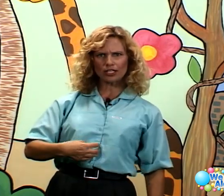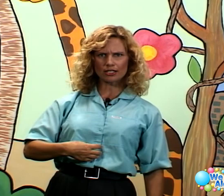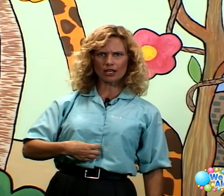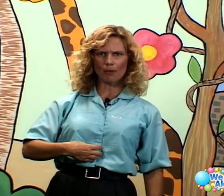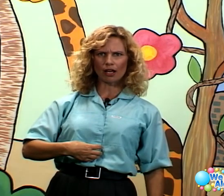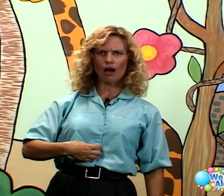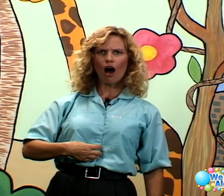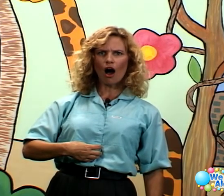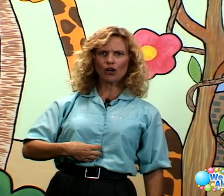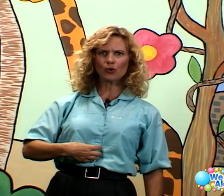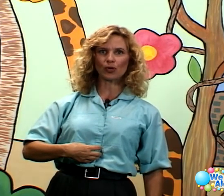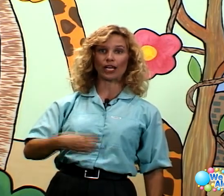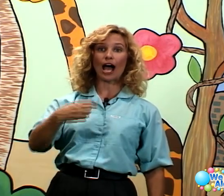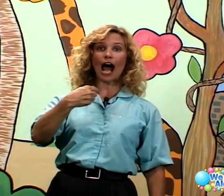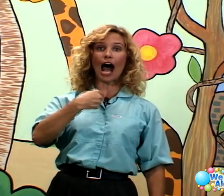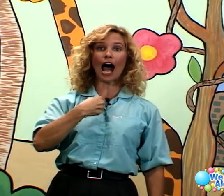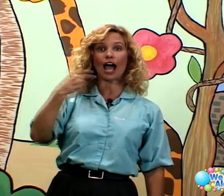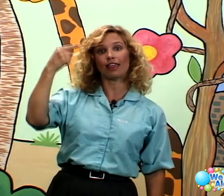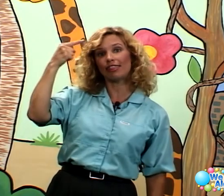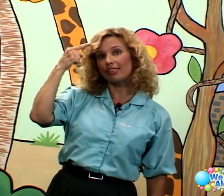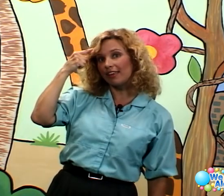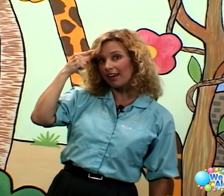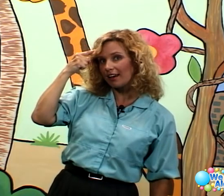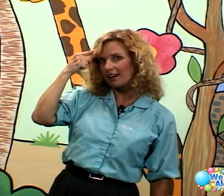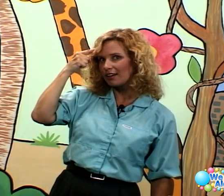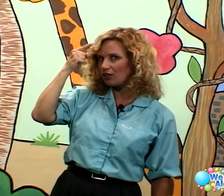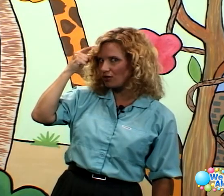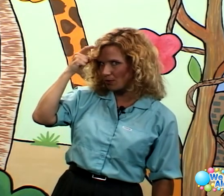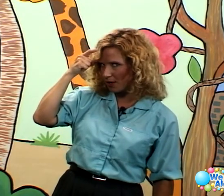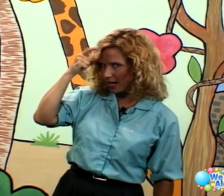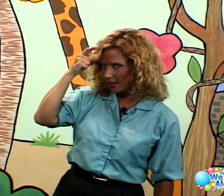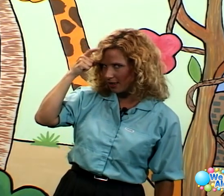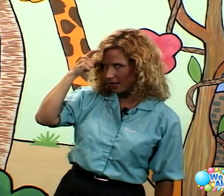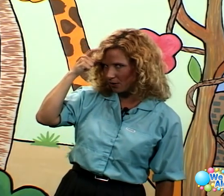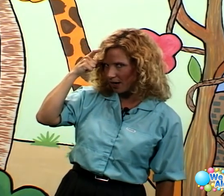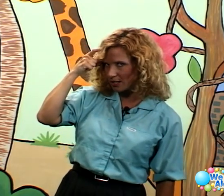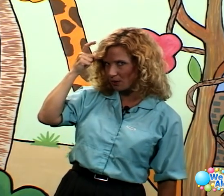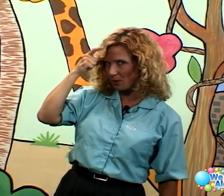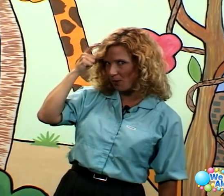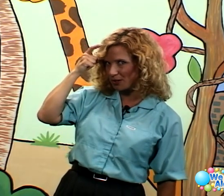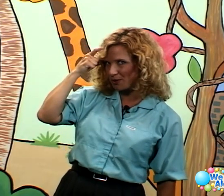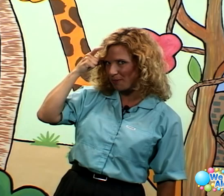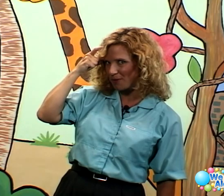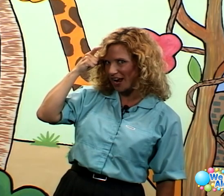his stomach. Hungry, I think. Use your brain to think, right? So we point to our brain.